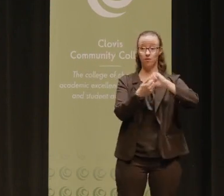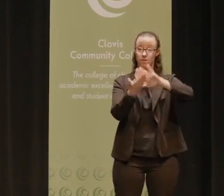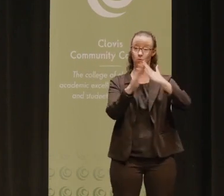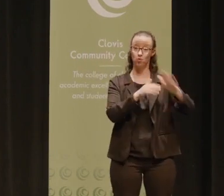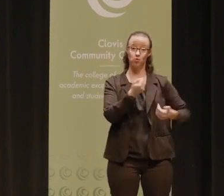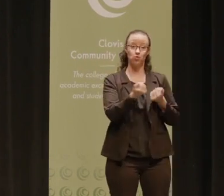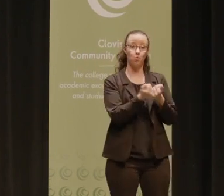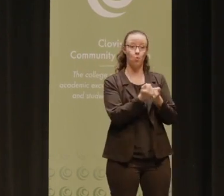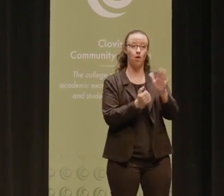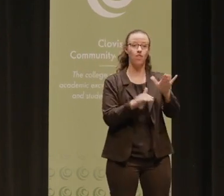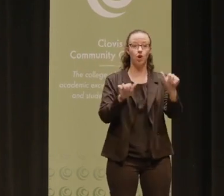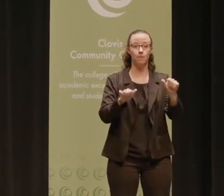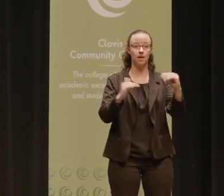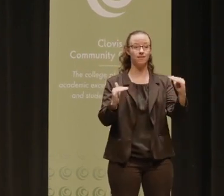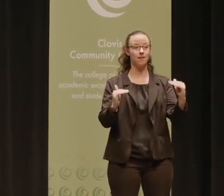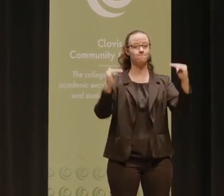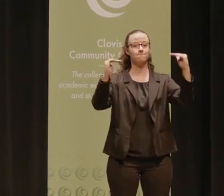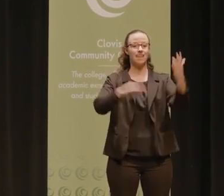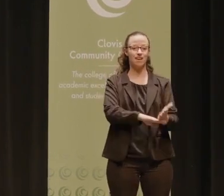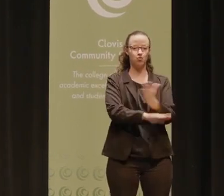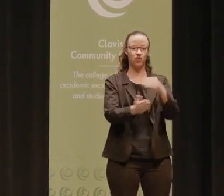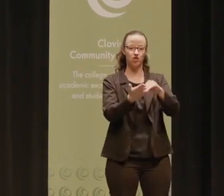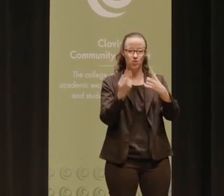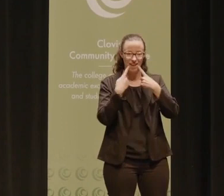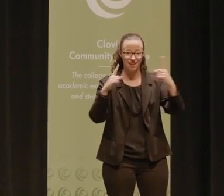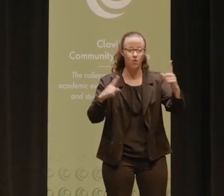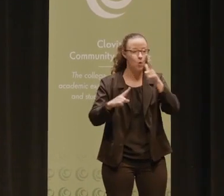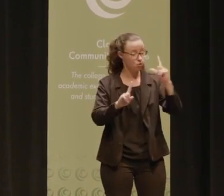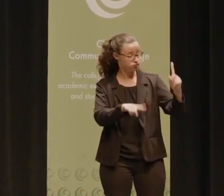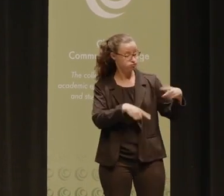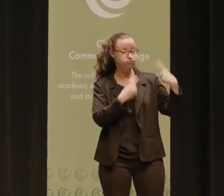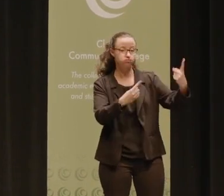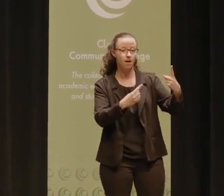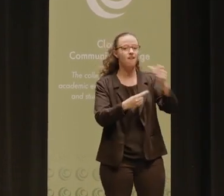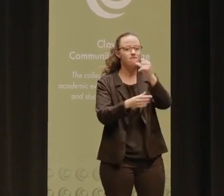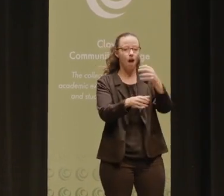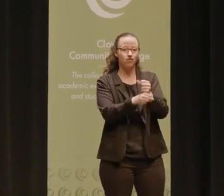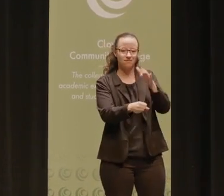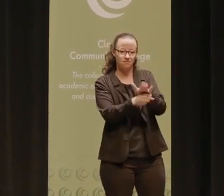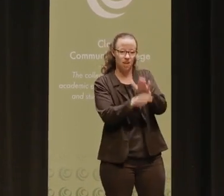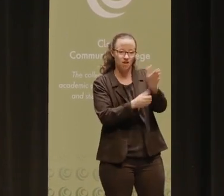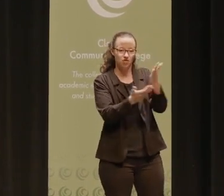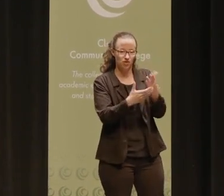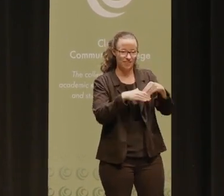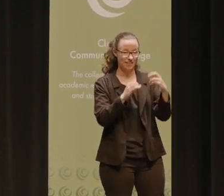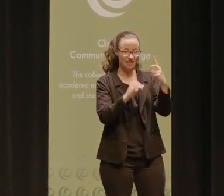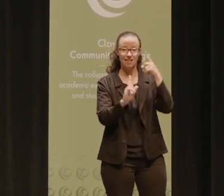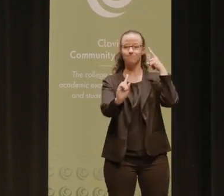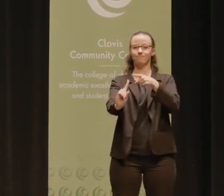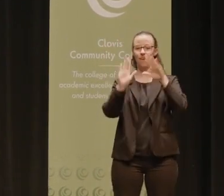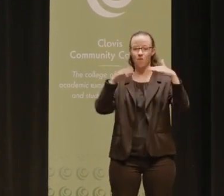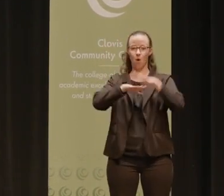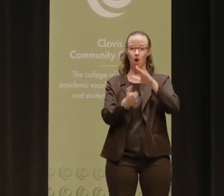to support their capacity in advancing outcomes for students who have been historically underserved in education, particularly students